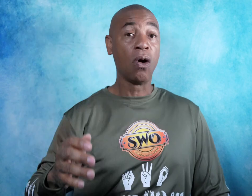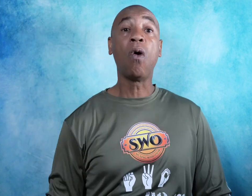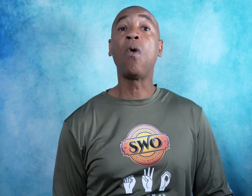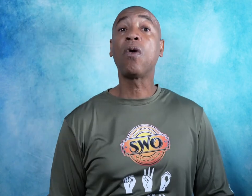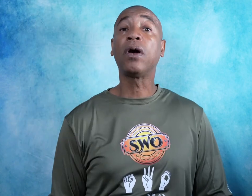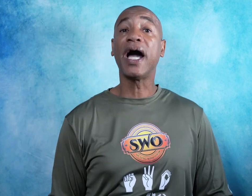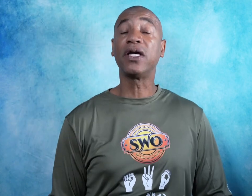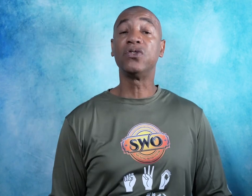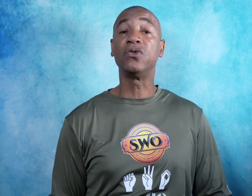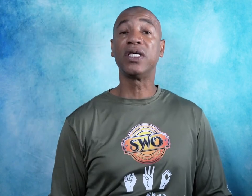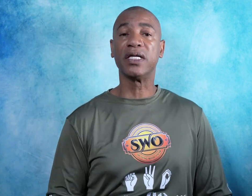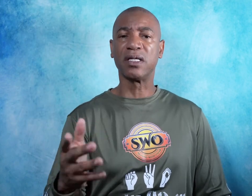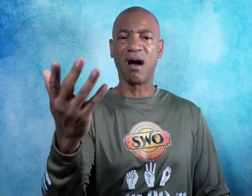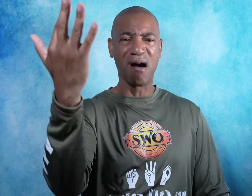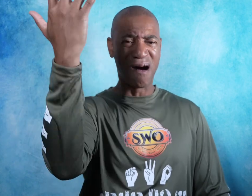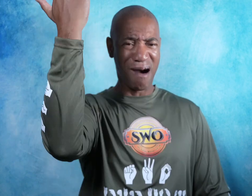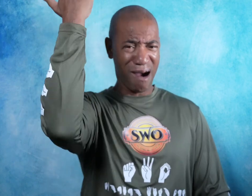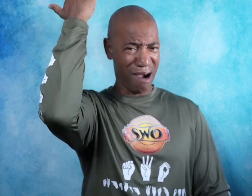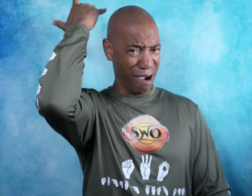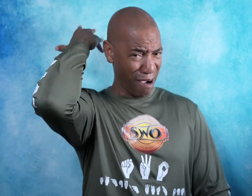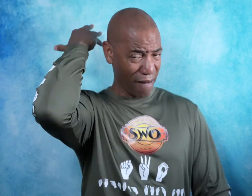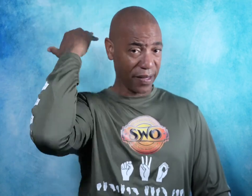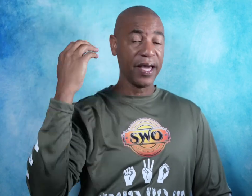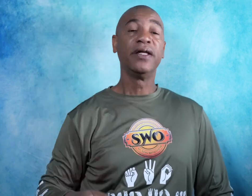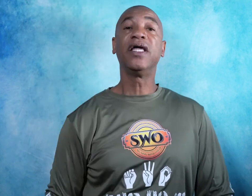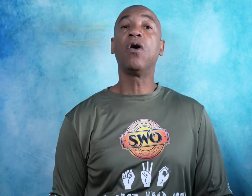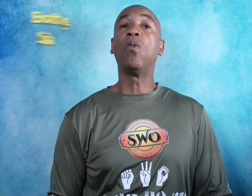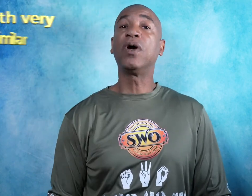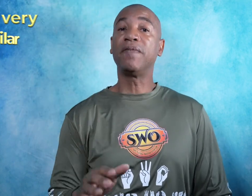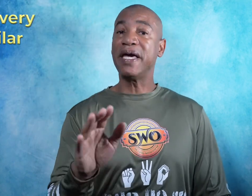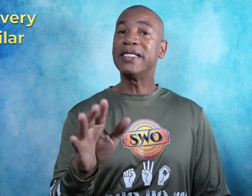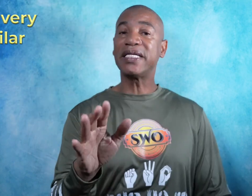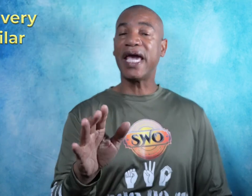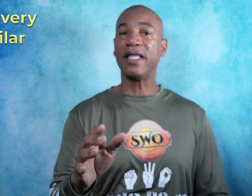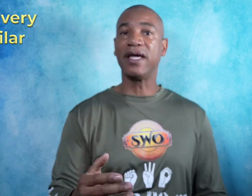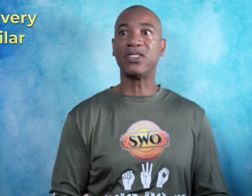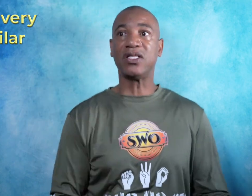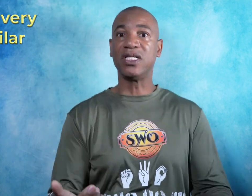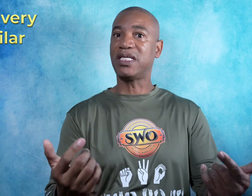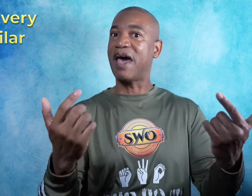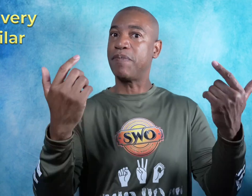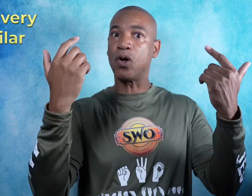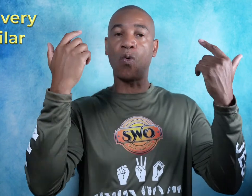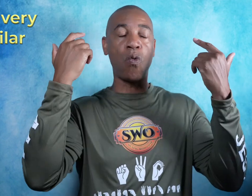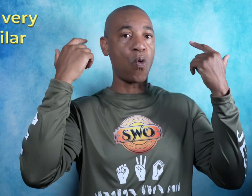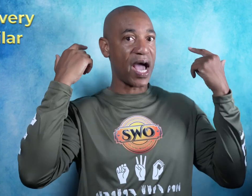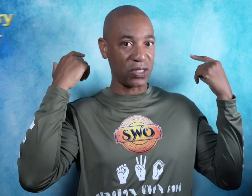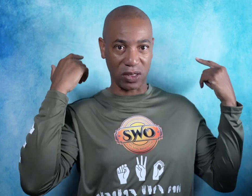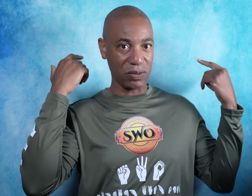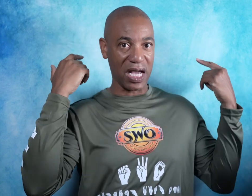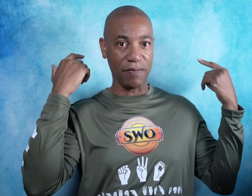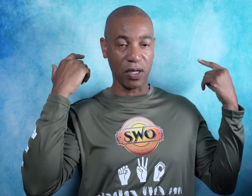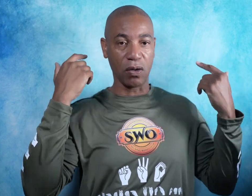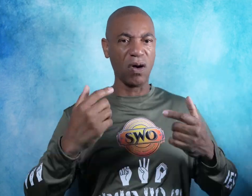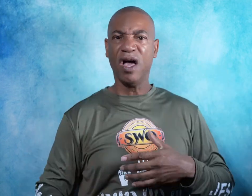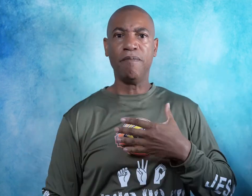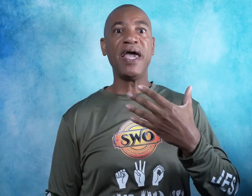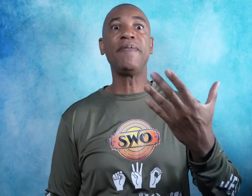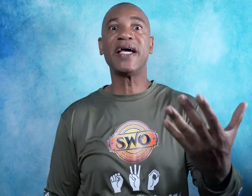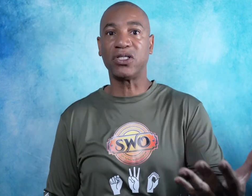Or I can do this. Now what I'm indicating is that this happened quite some time ago. Maybe as